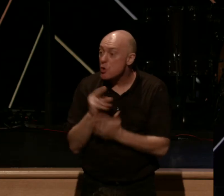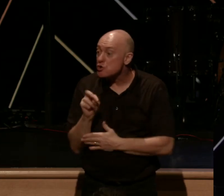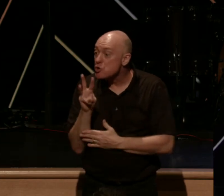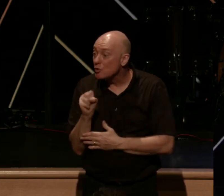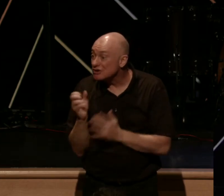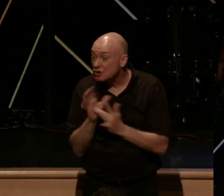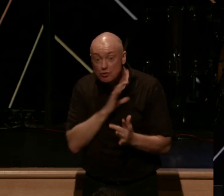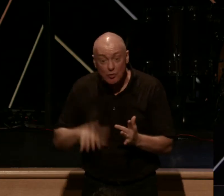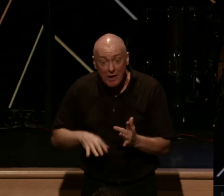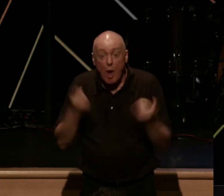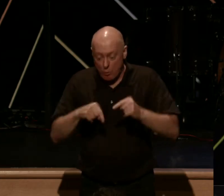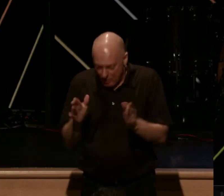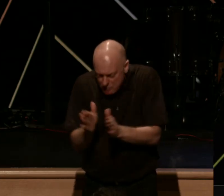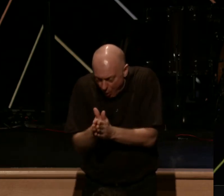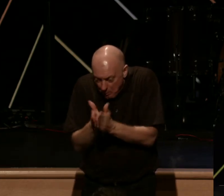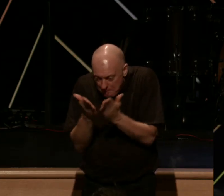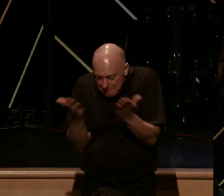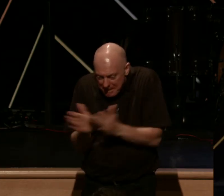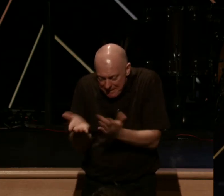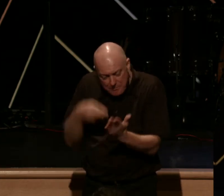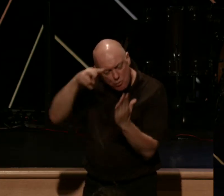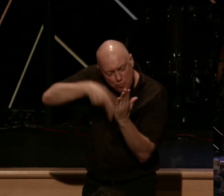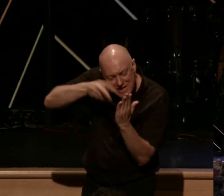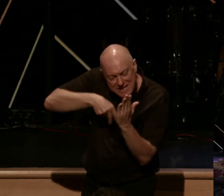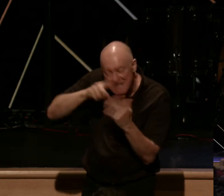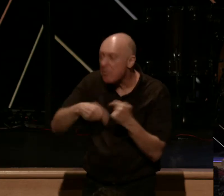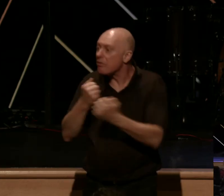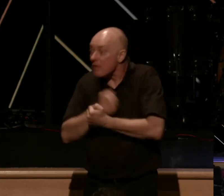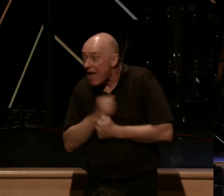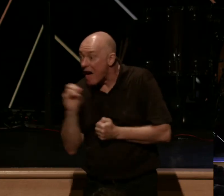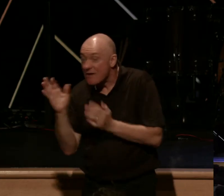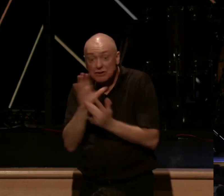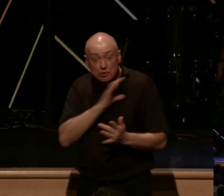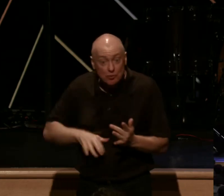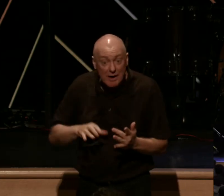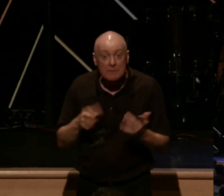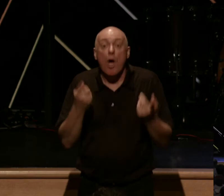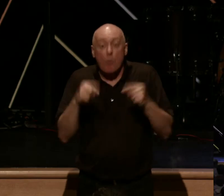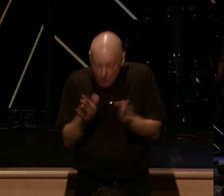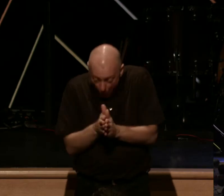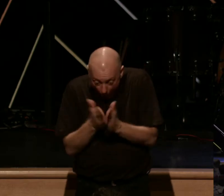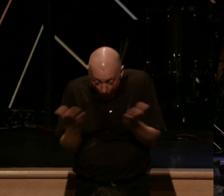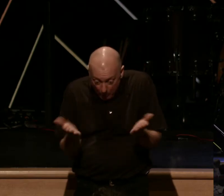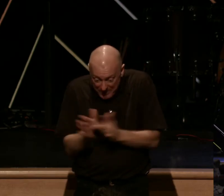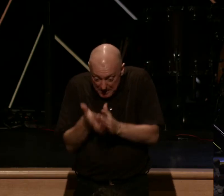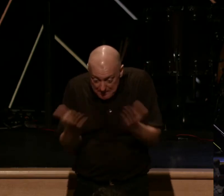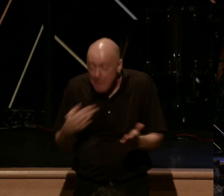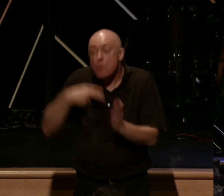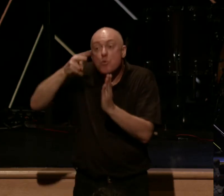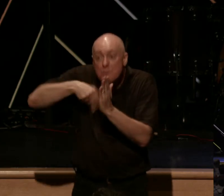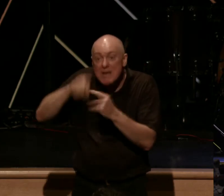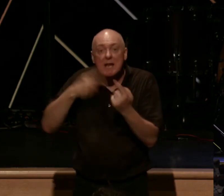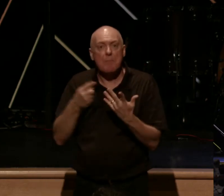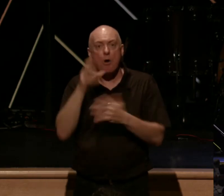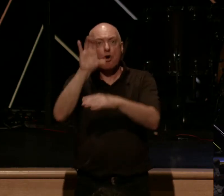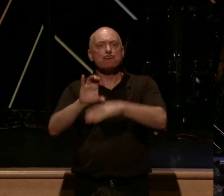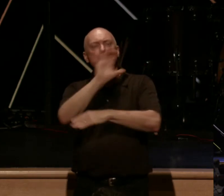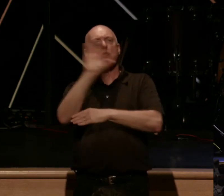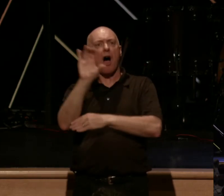when we open up the Bible and we read about the love of Jesus Christ, when we open up the Bible and we read about the cross, when we